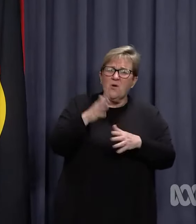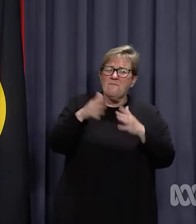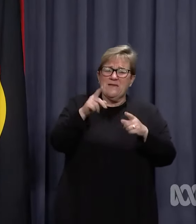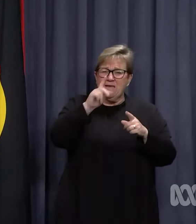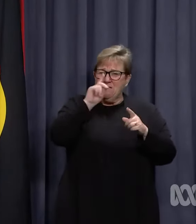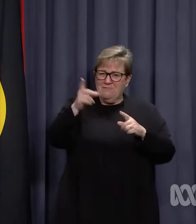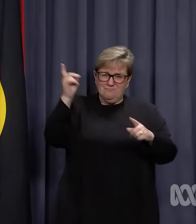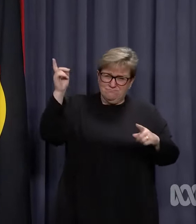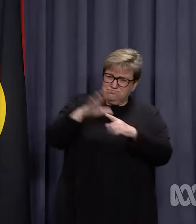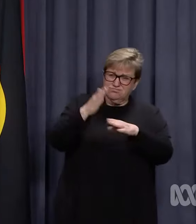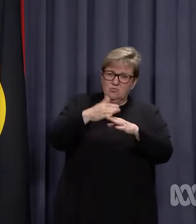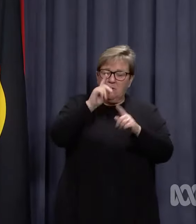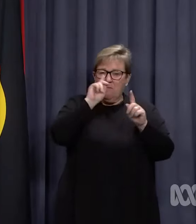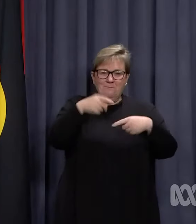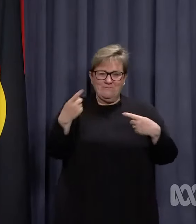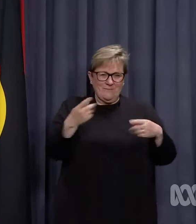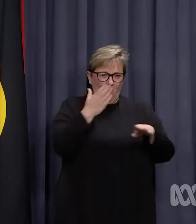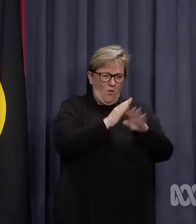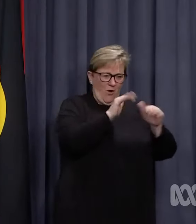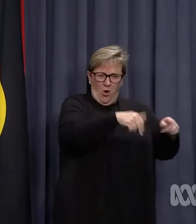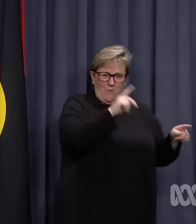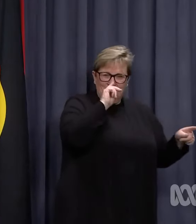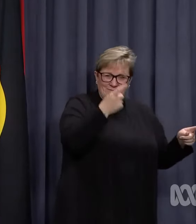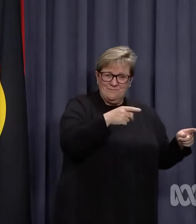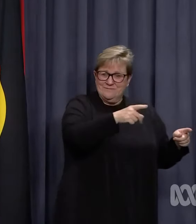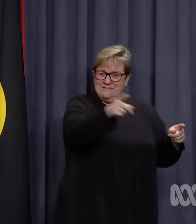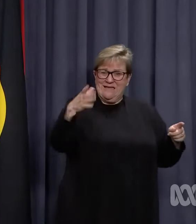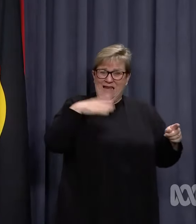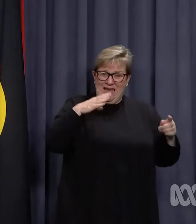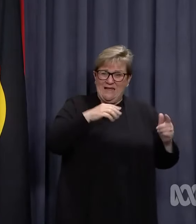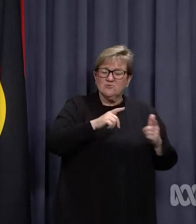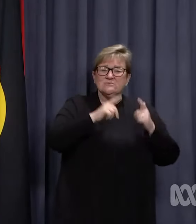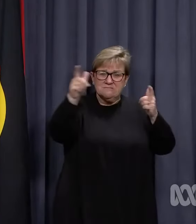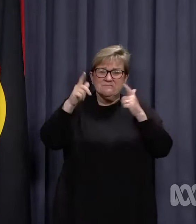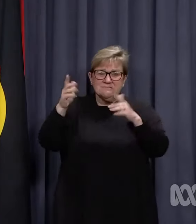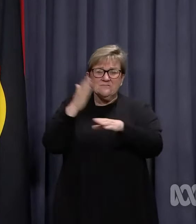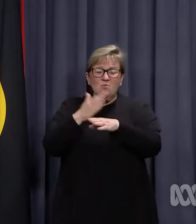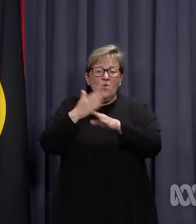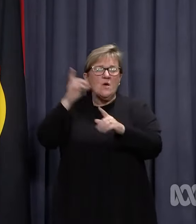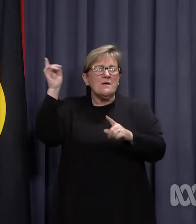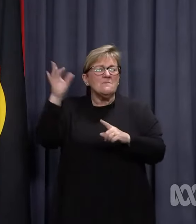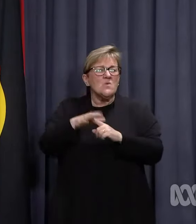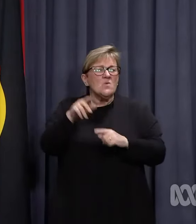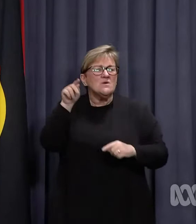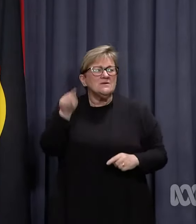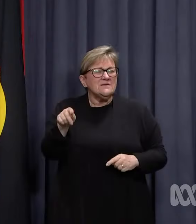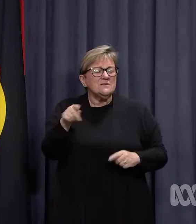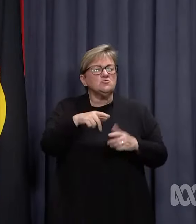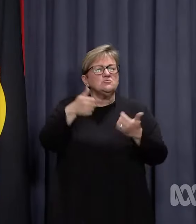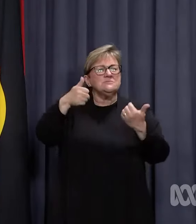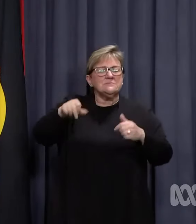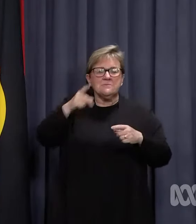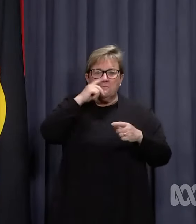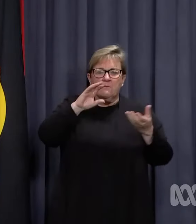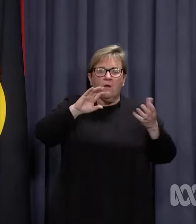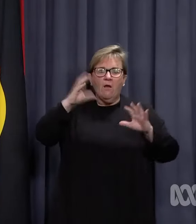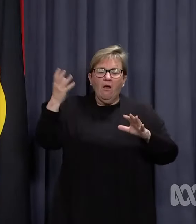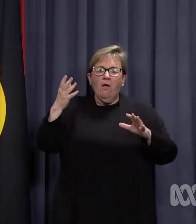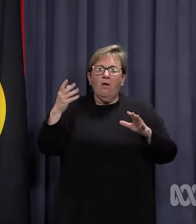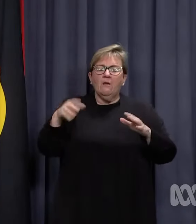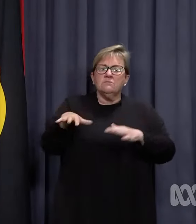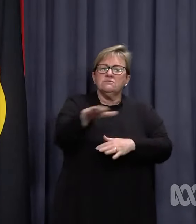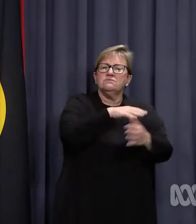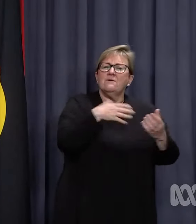undertaken at home and who performs a role that is essential to maintaining critical services and avoiding catastrophic losses.